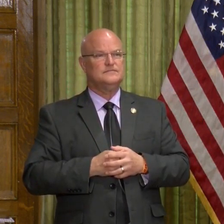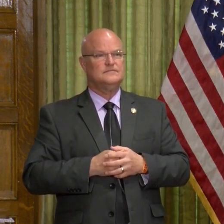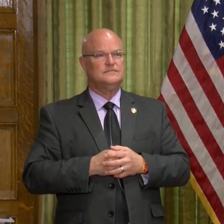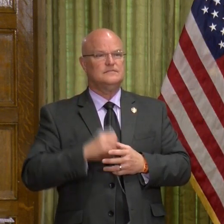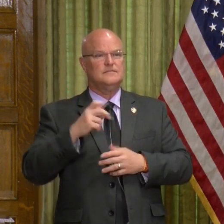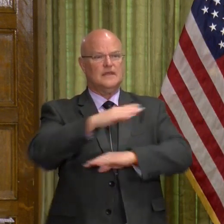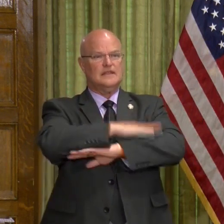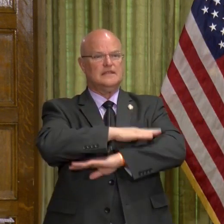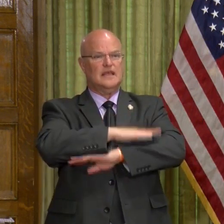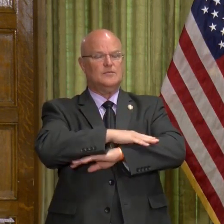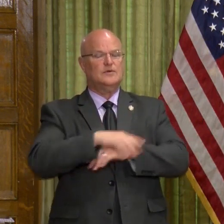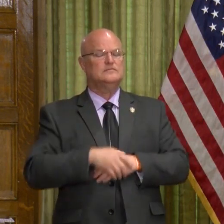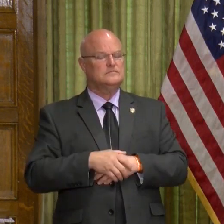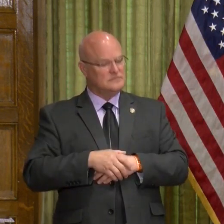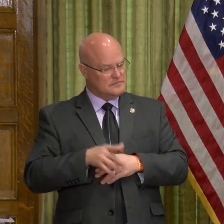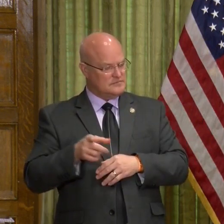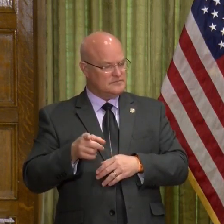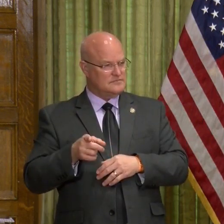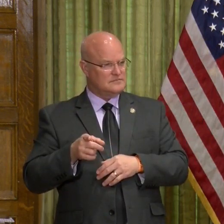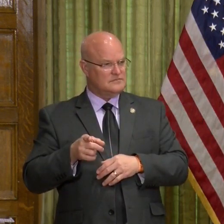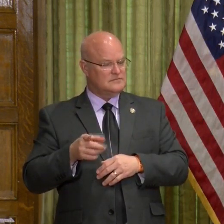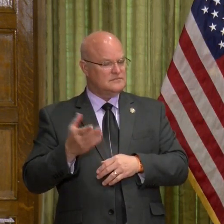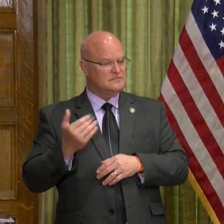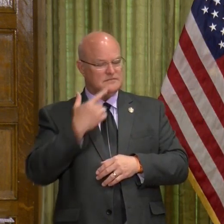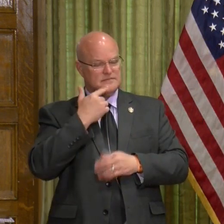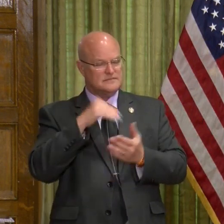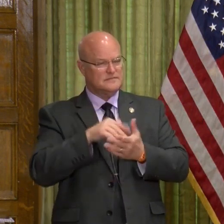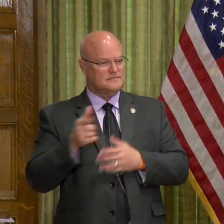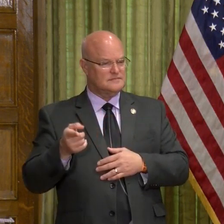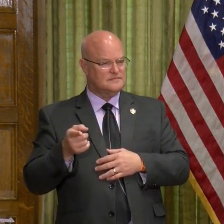Back to the table. Go ahead.